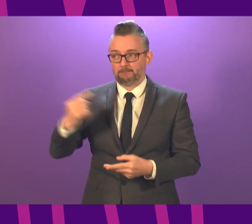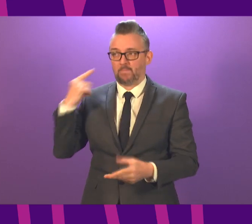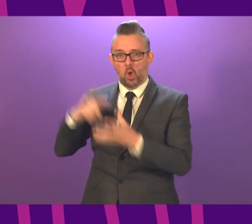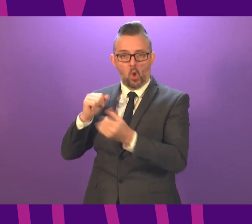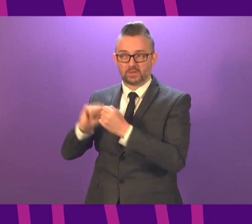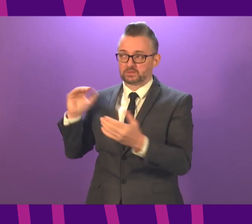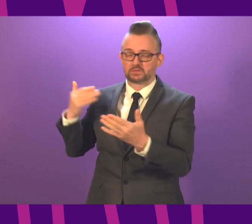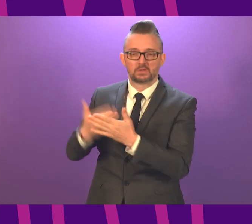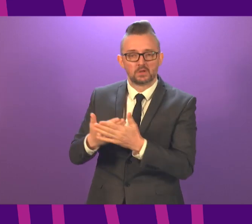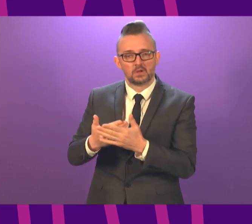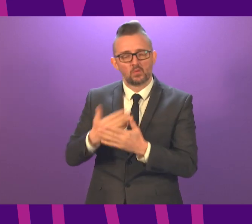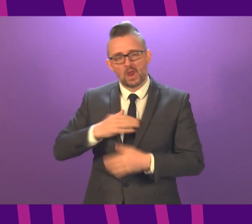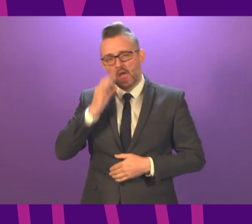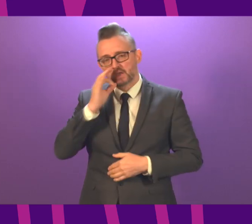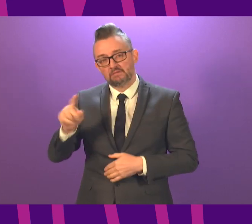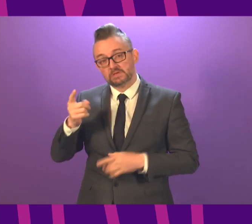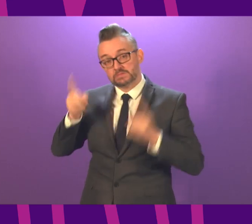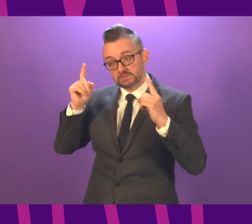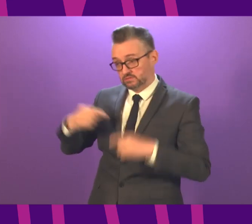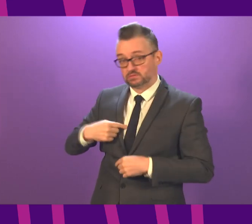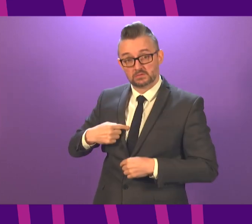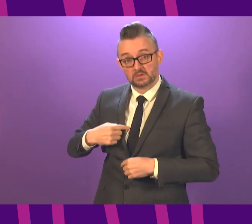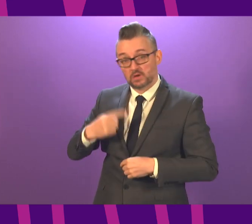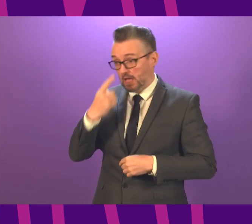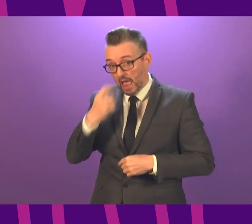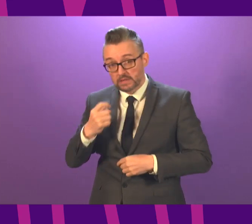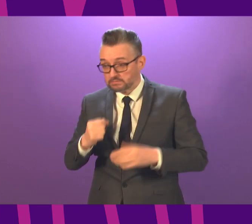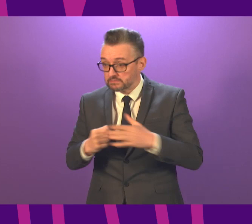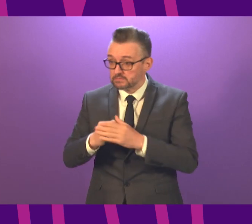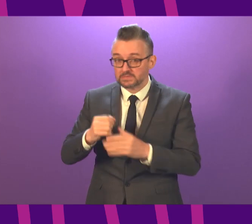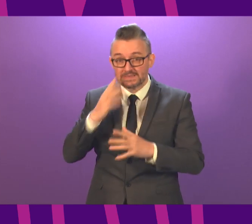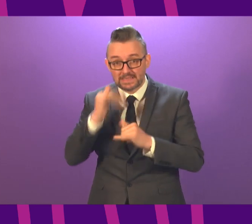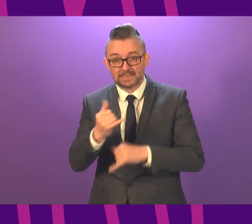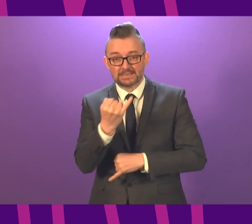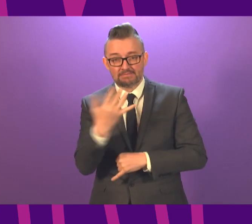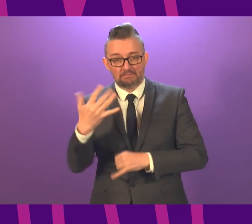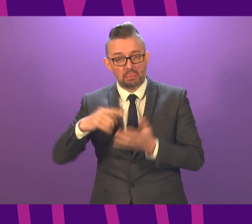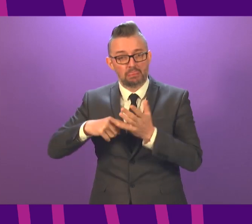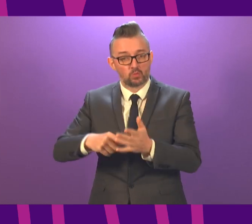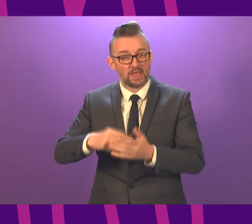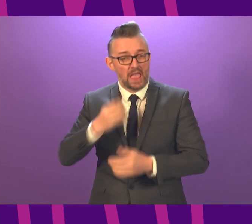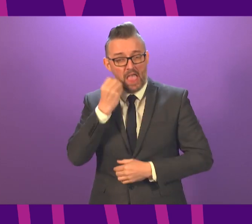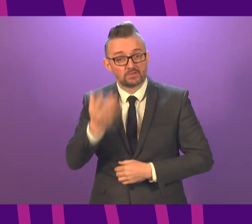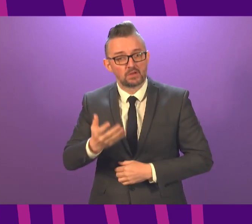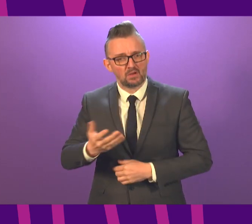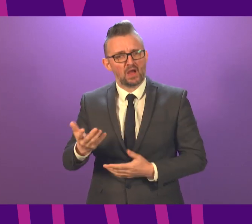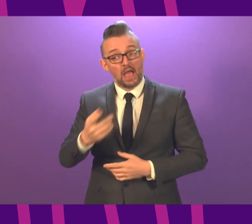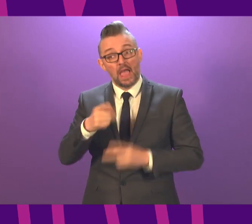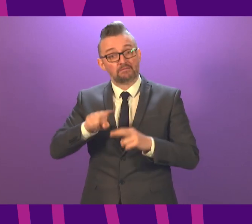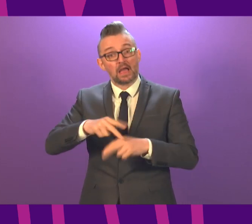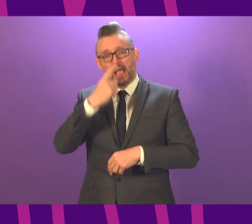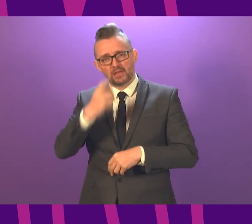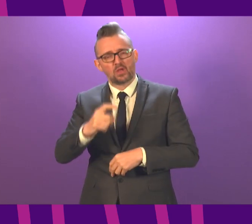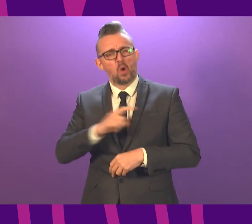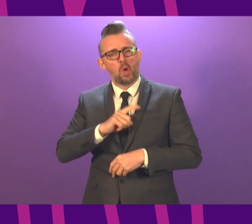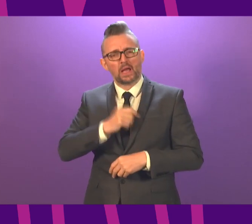So can I ask the First Minister, is there capacity in Scotland to carry out 65,000 tests per day? And if there is, why are the actual tests carried out on